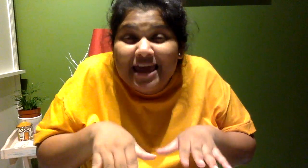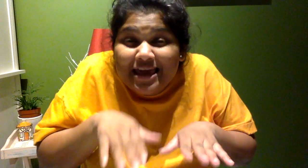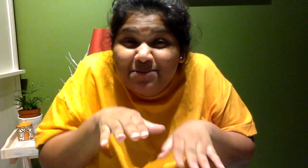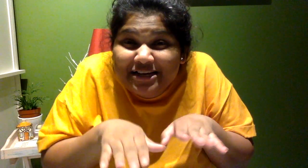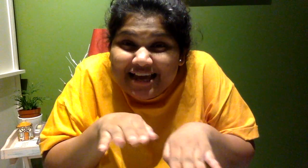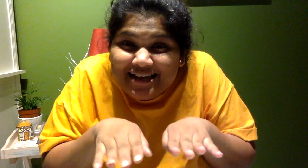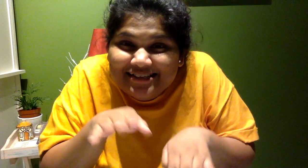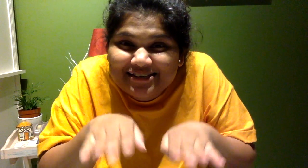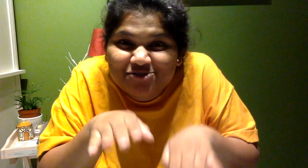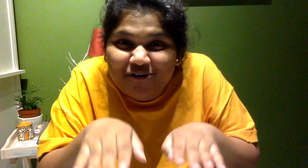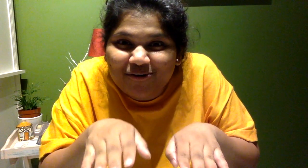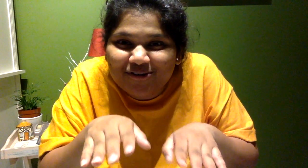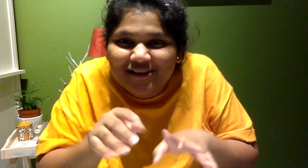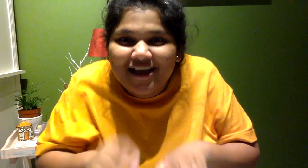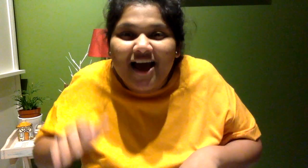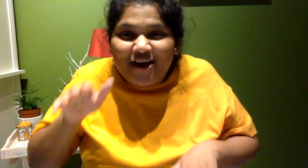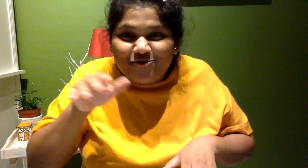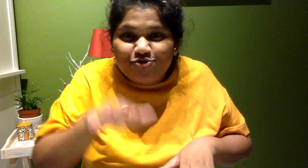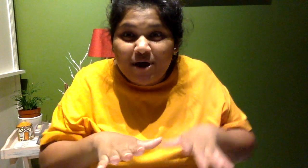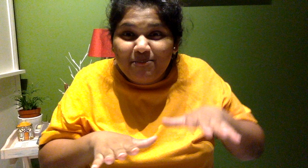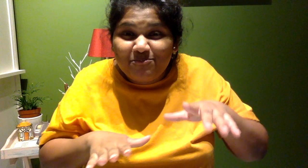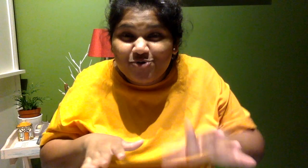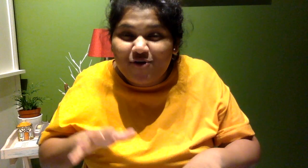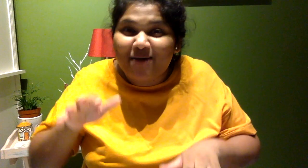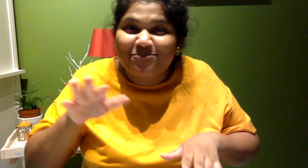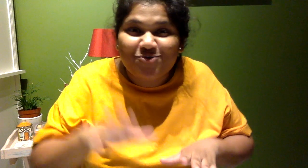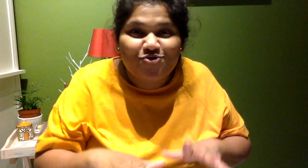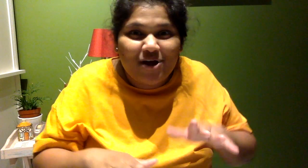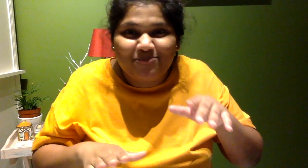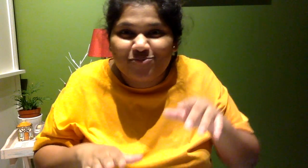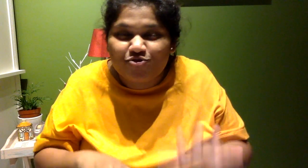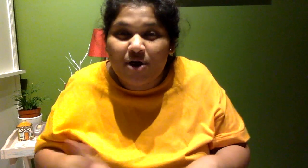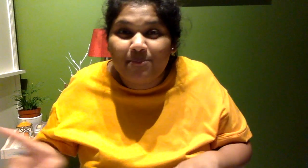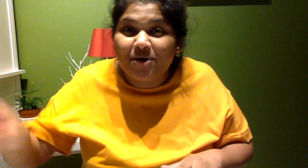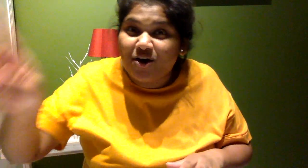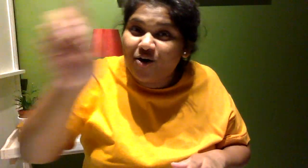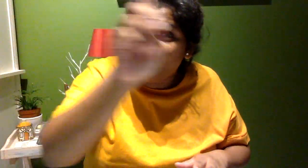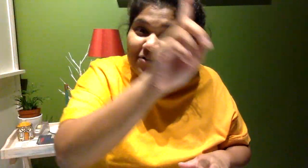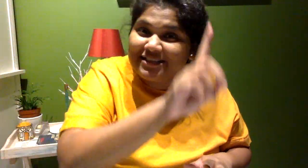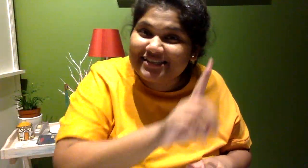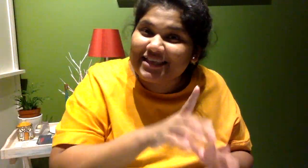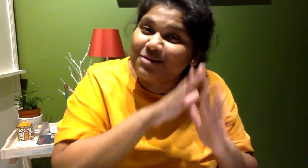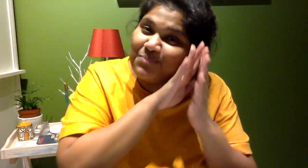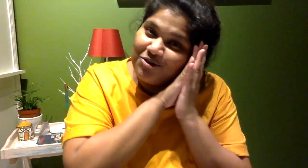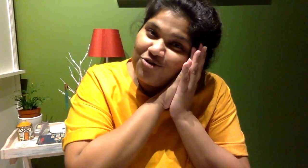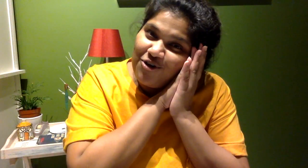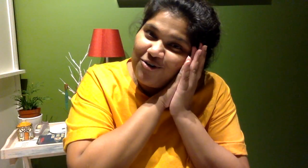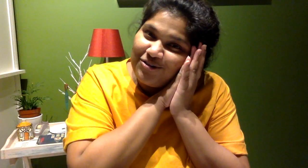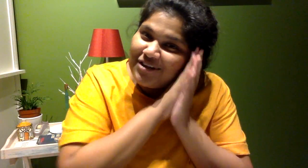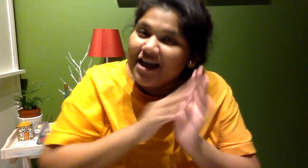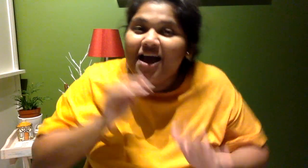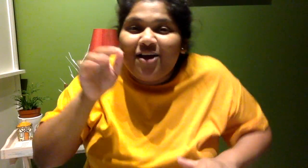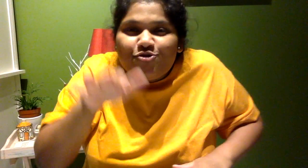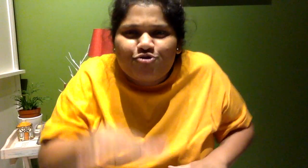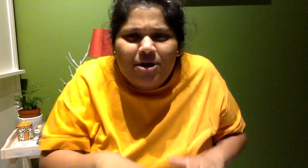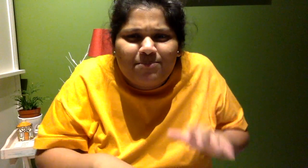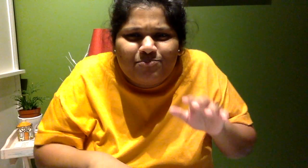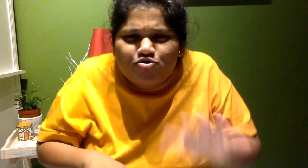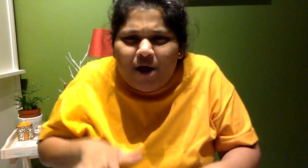baby takes a stroll. Trip, trap, trip, trap, over the sleeping troll. Trip, trap,